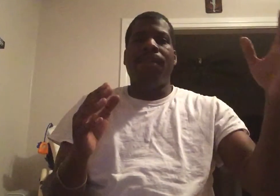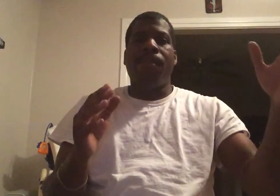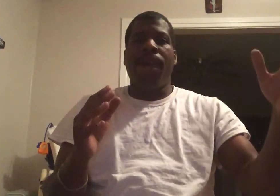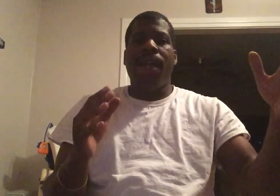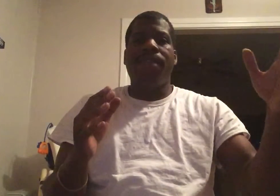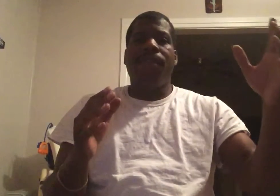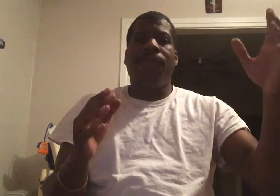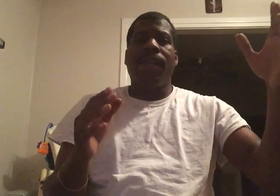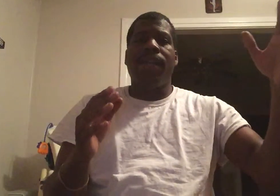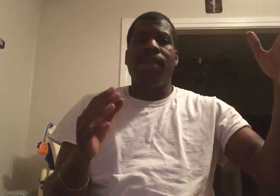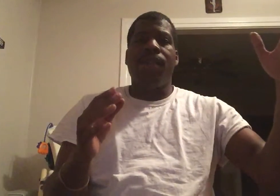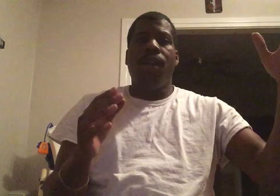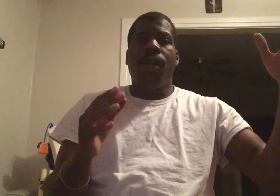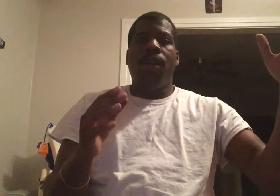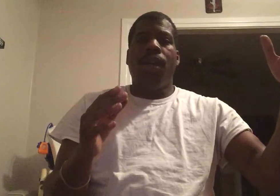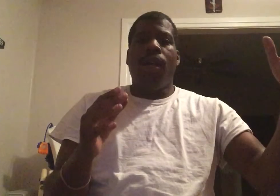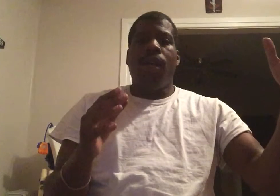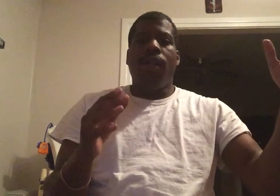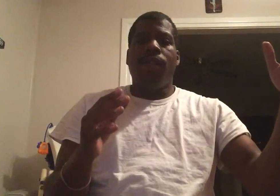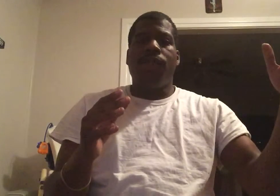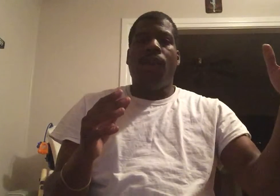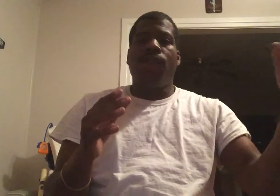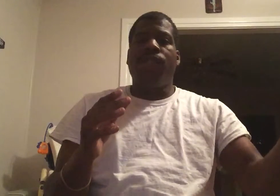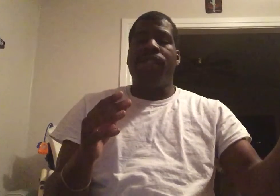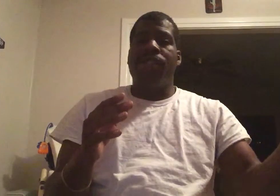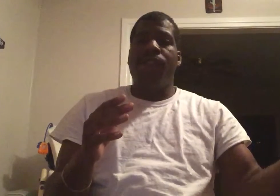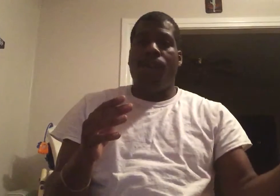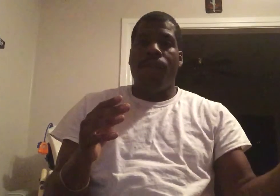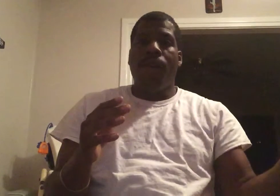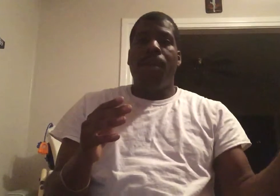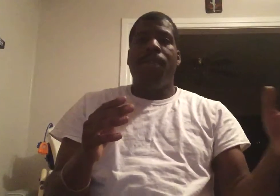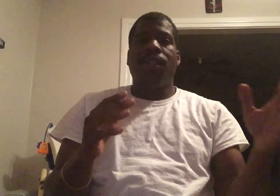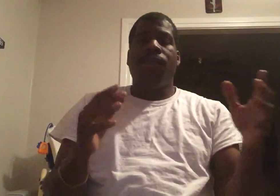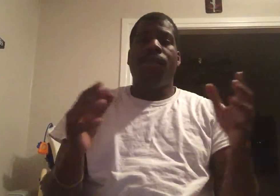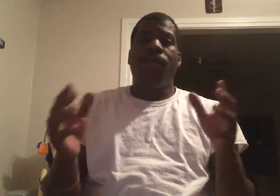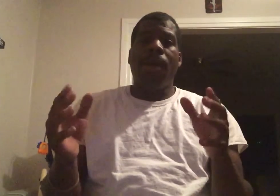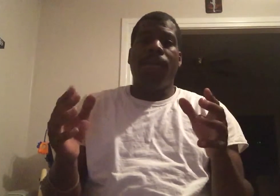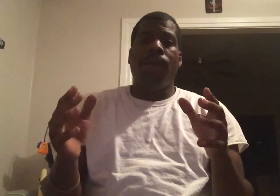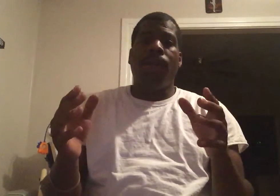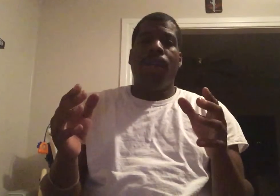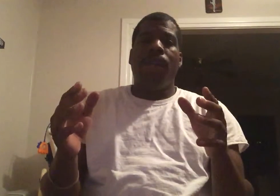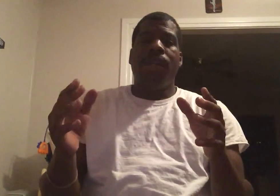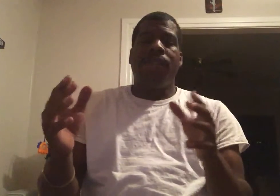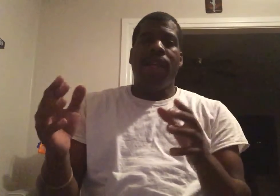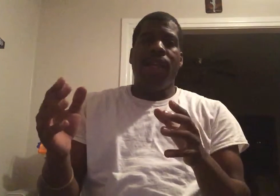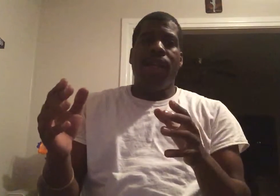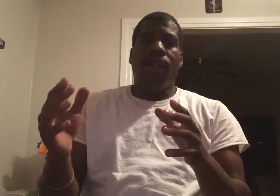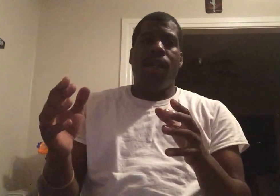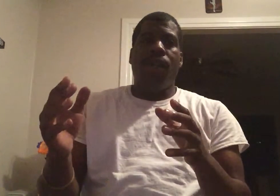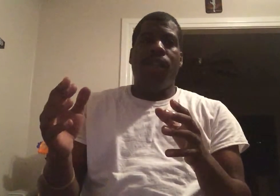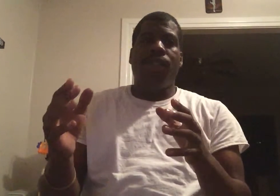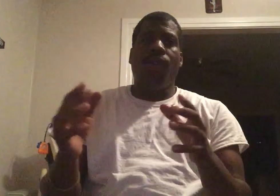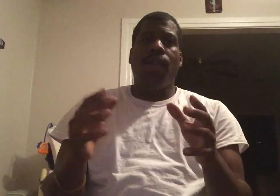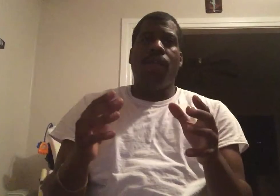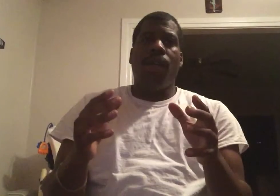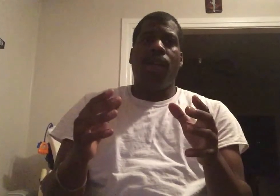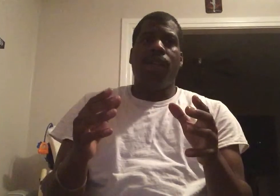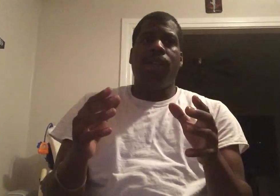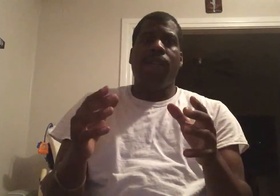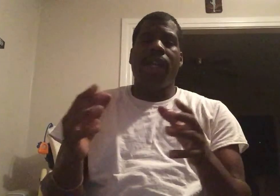to the past to fight his His alternate self because if you remember he's in he's starting to take